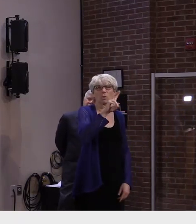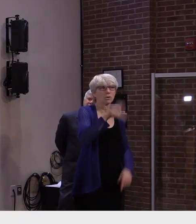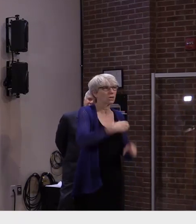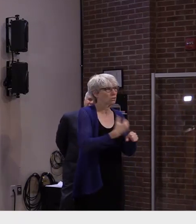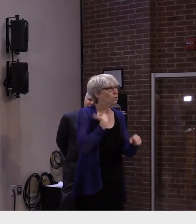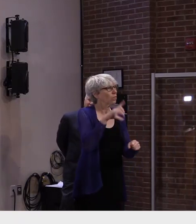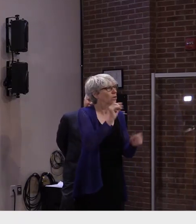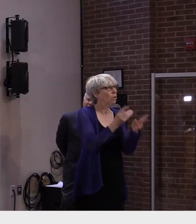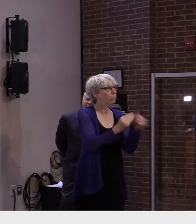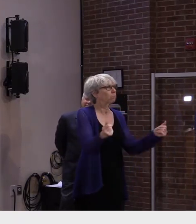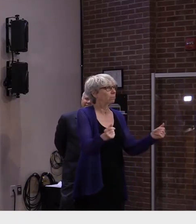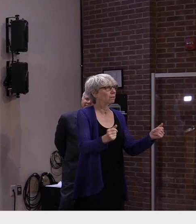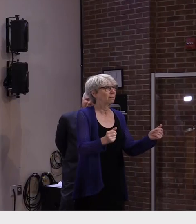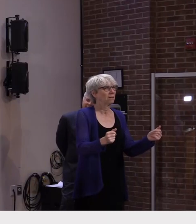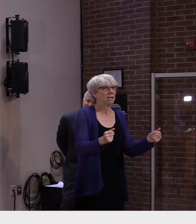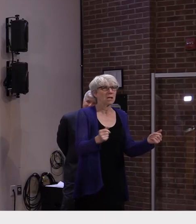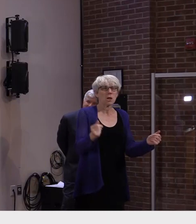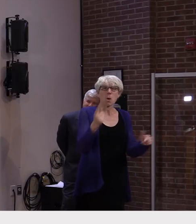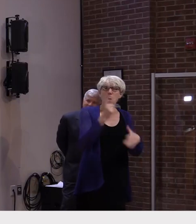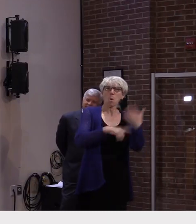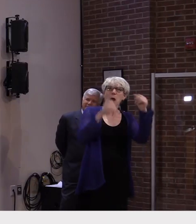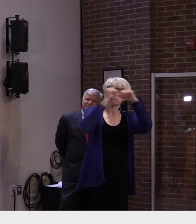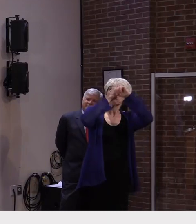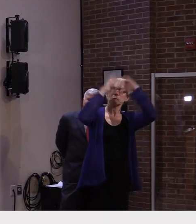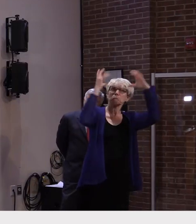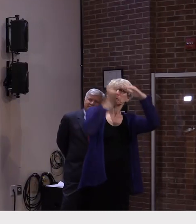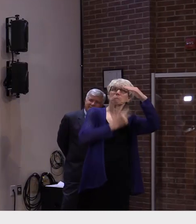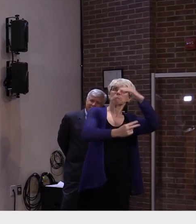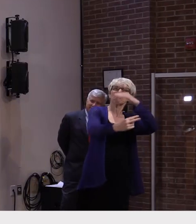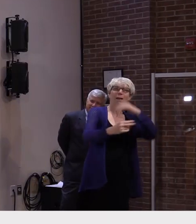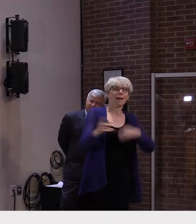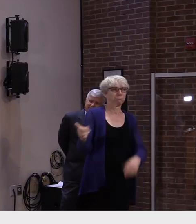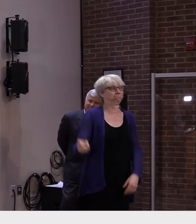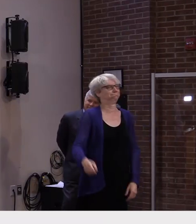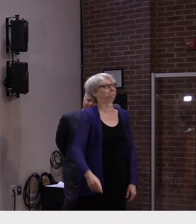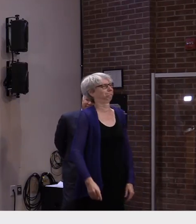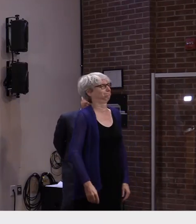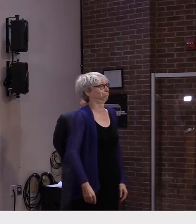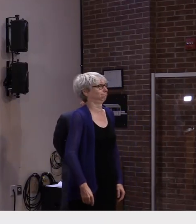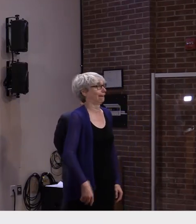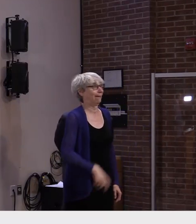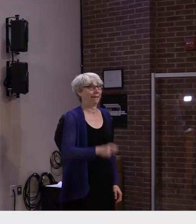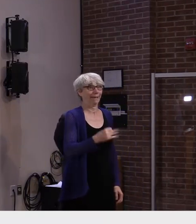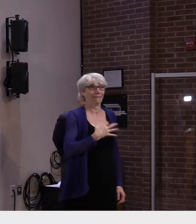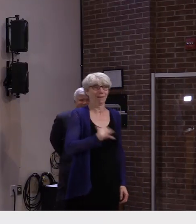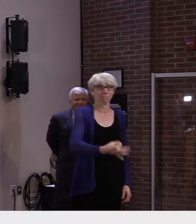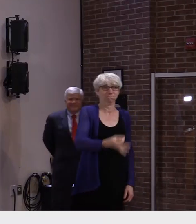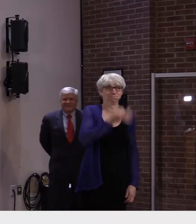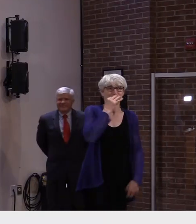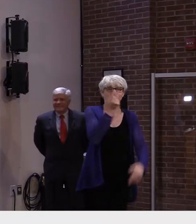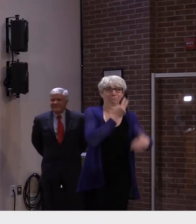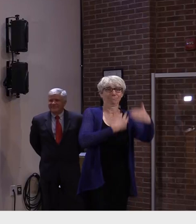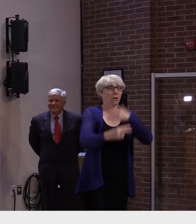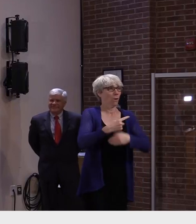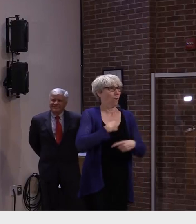Gee, if I had the answer to that, I'd be on the news shows nationally every night.